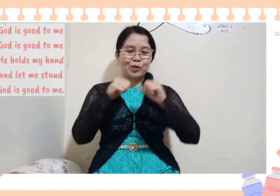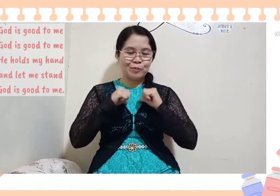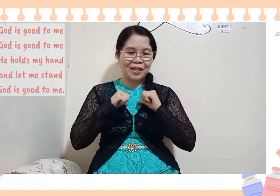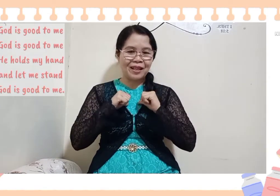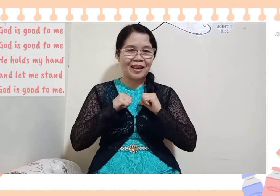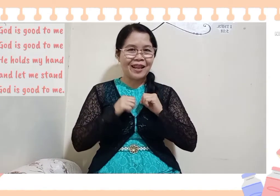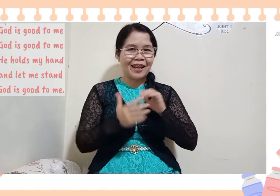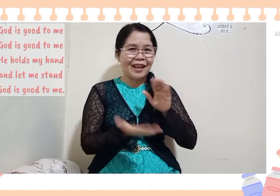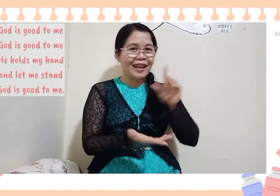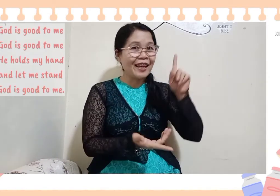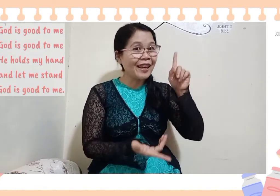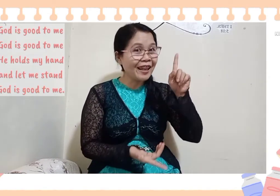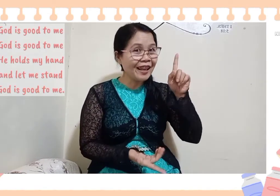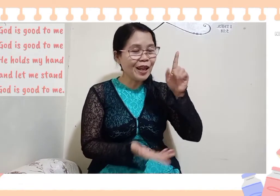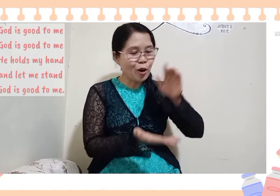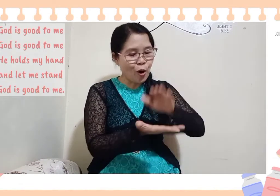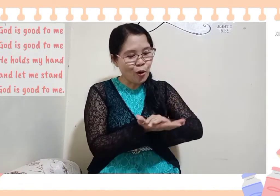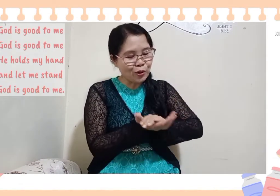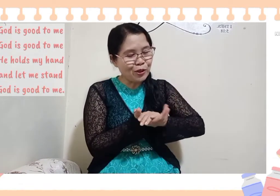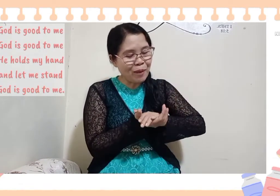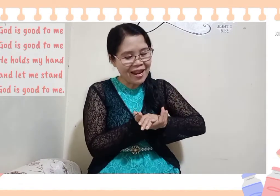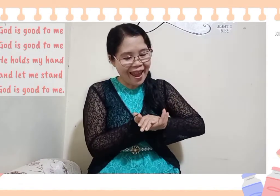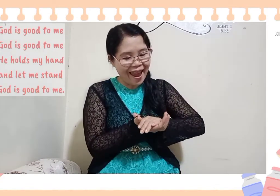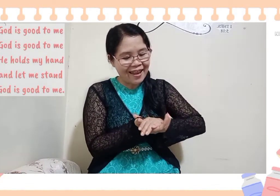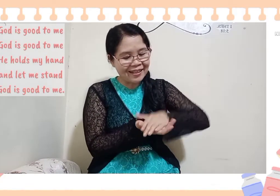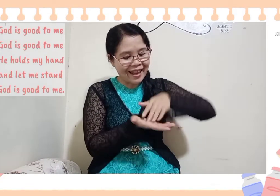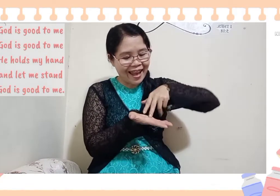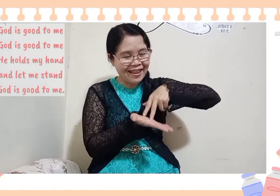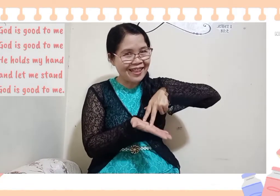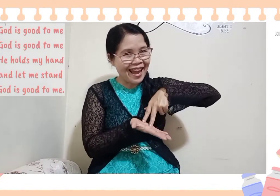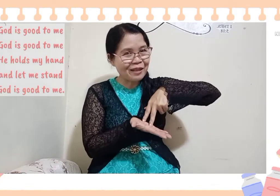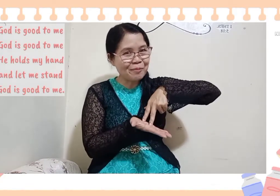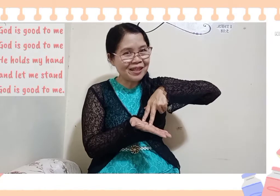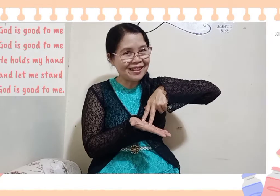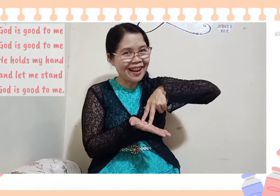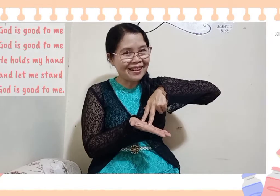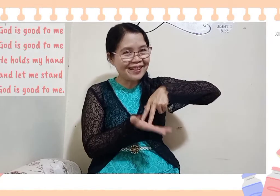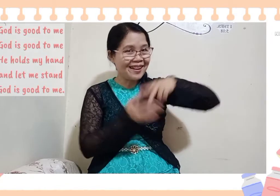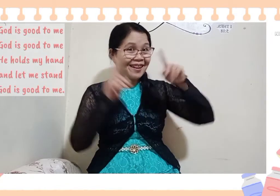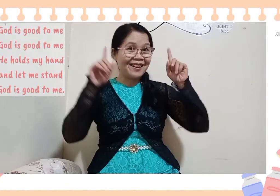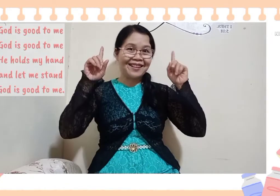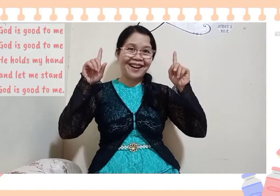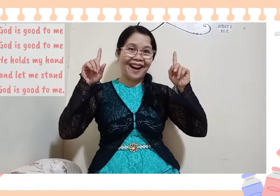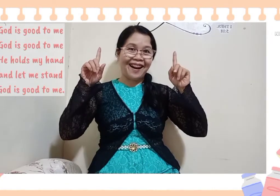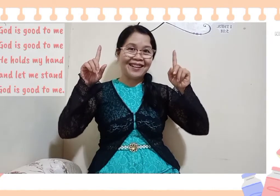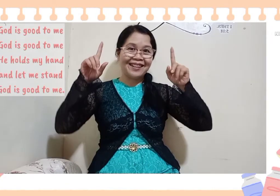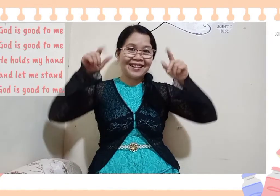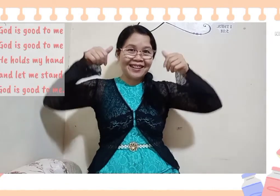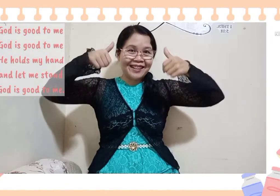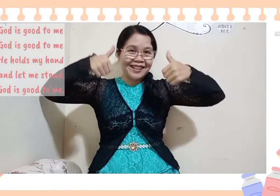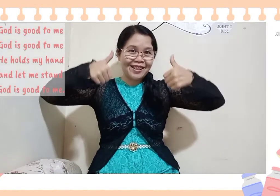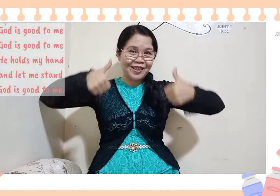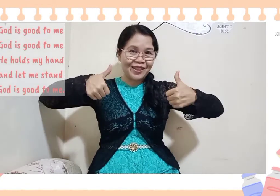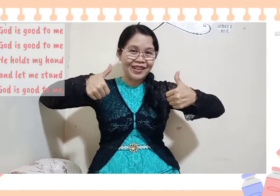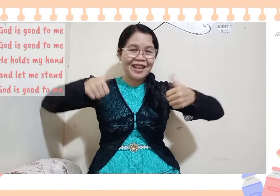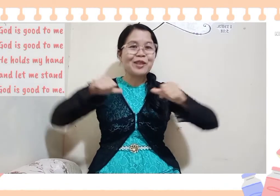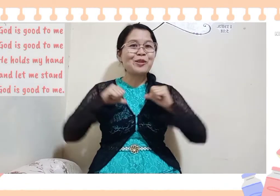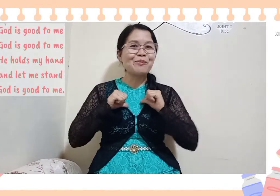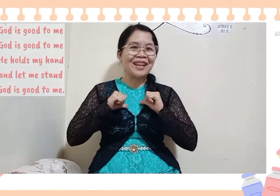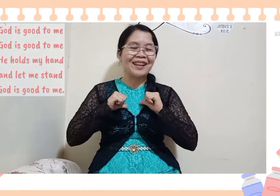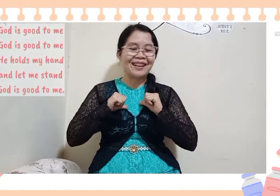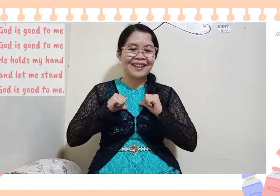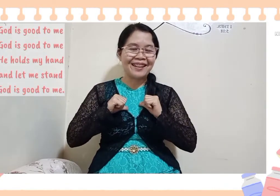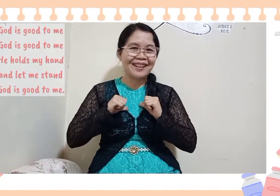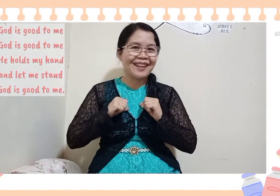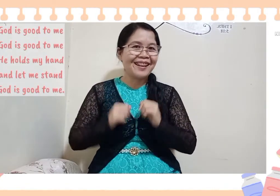good to me. He holds my hand and let me stand. God is good